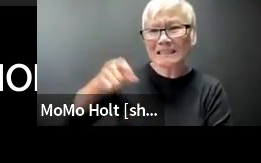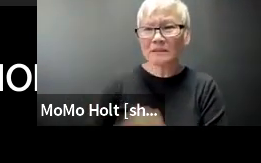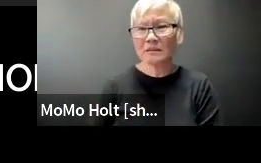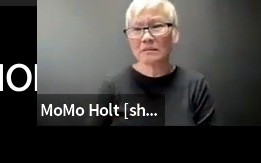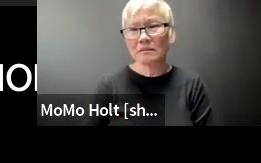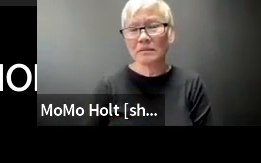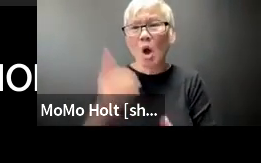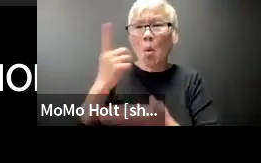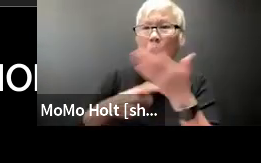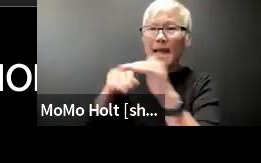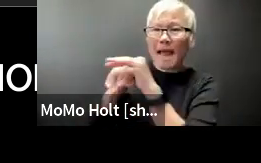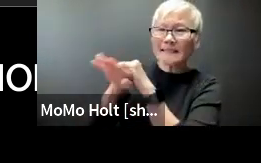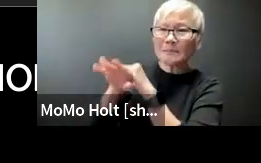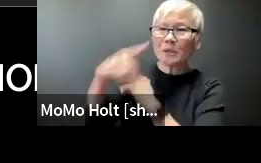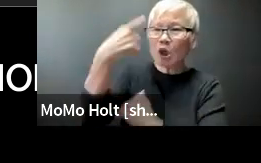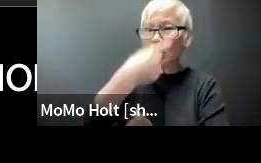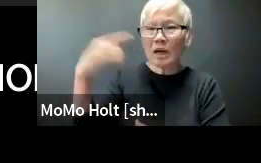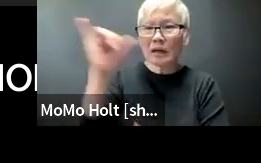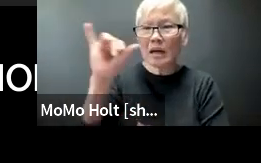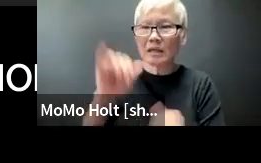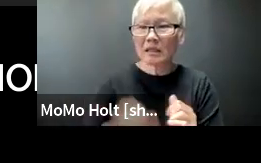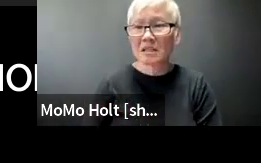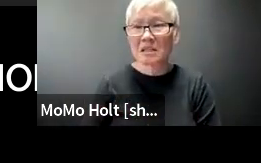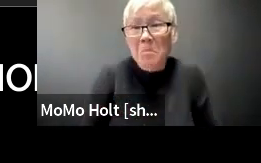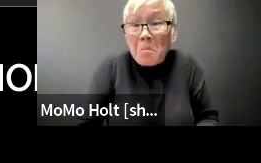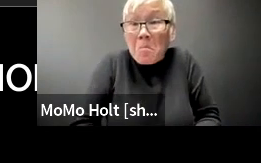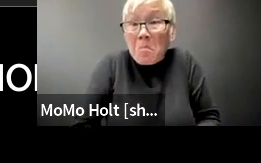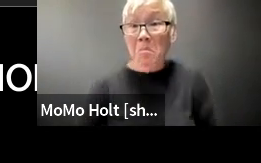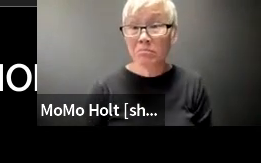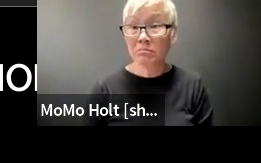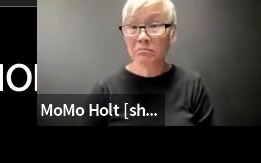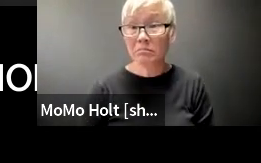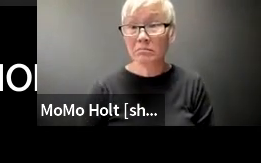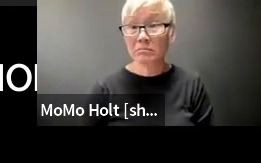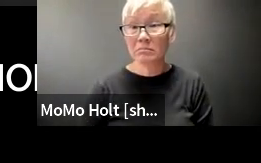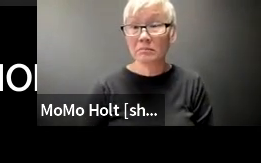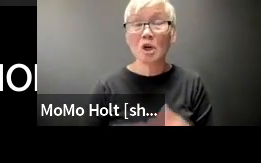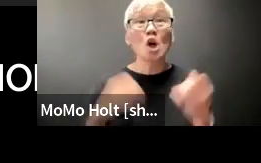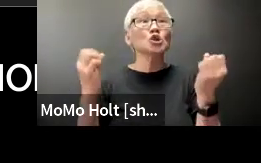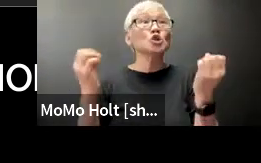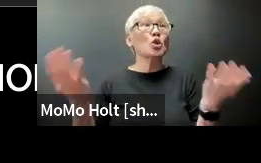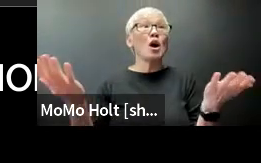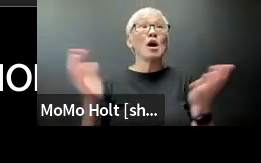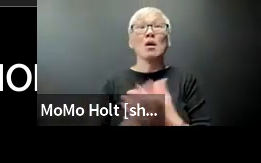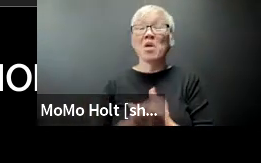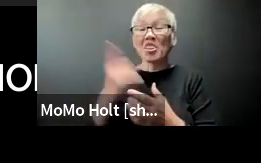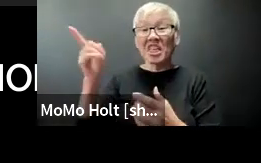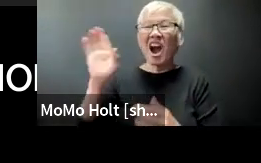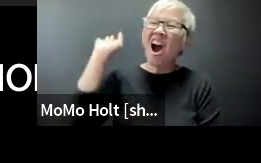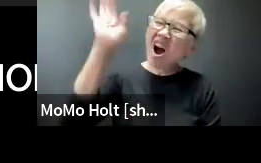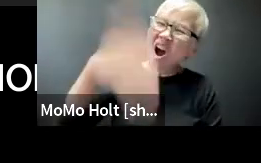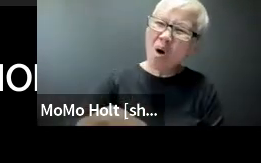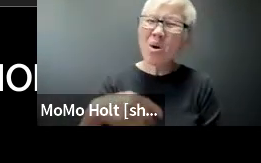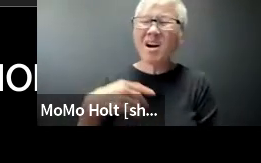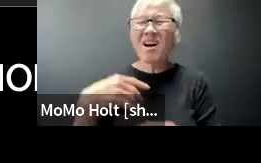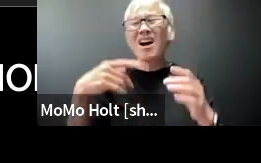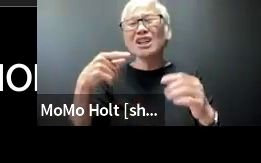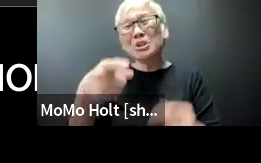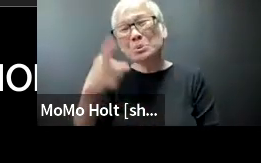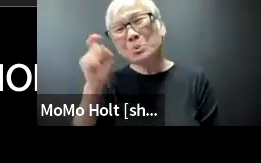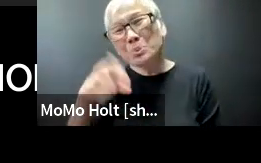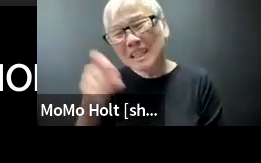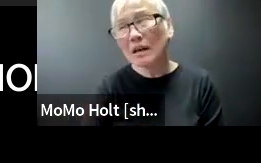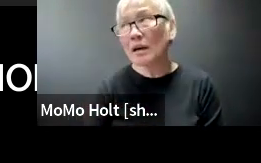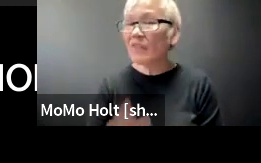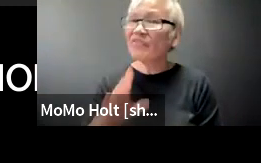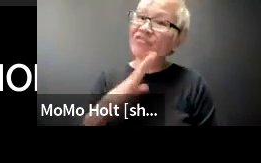clue what disability access needs look like none at all so they